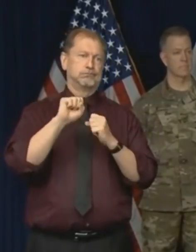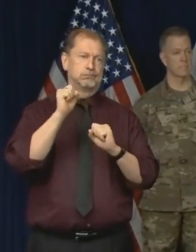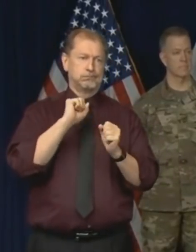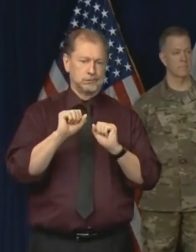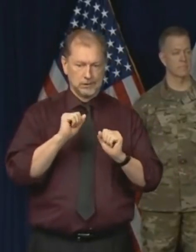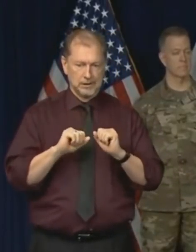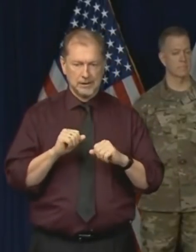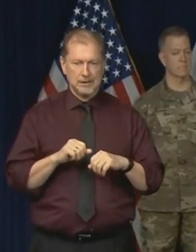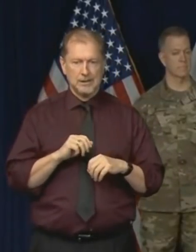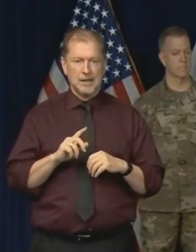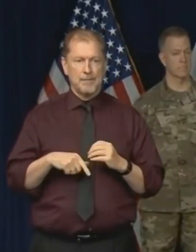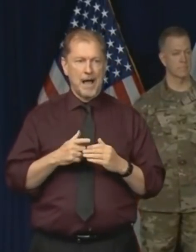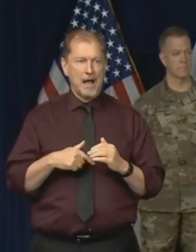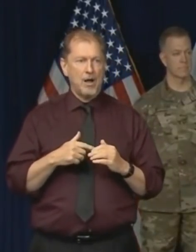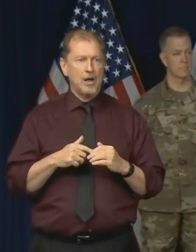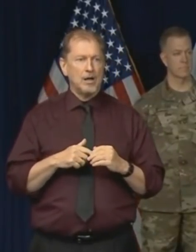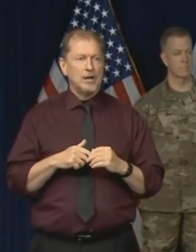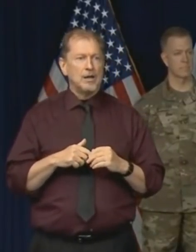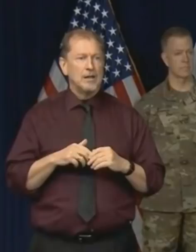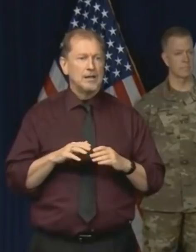the longer this drags on.